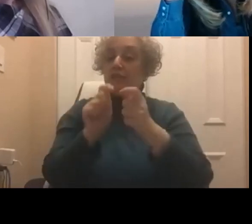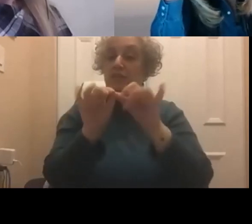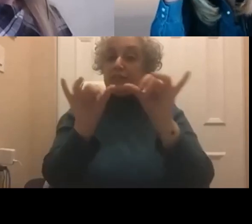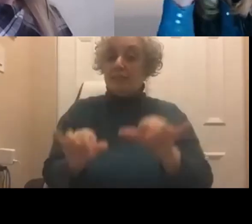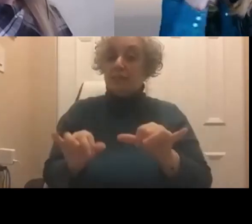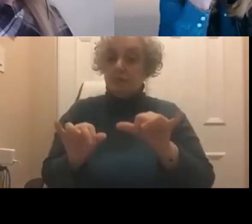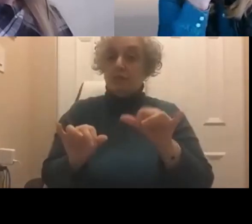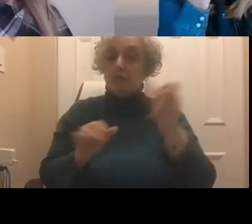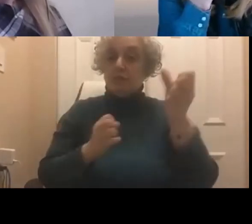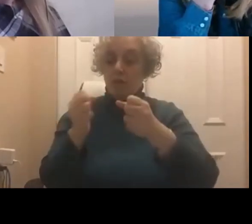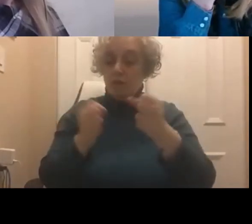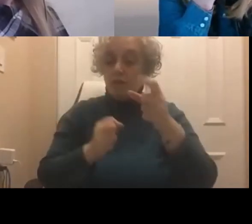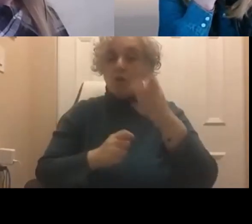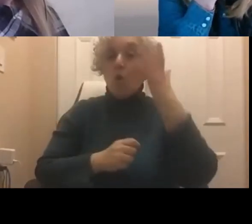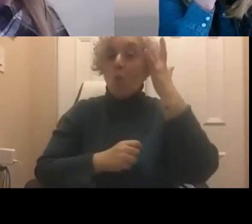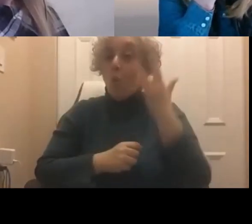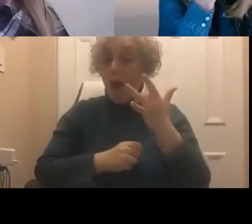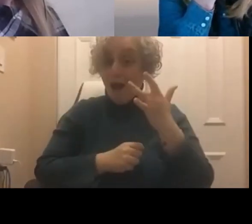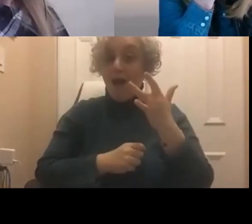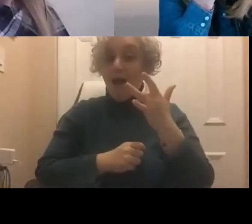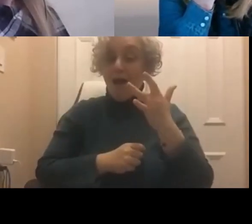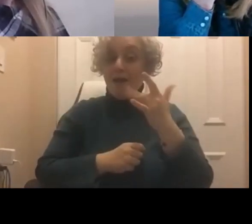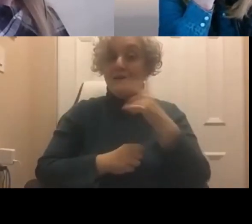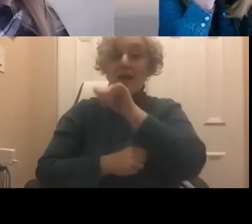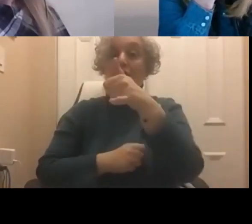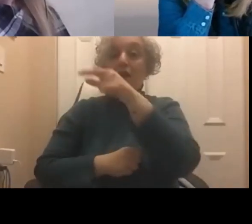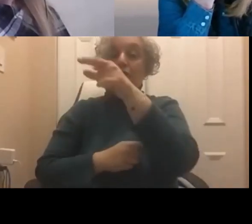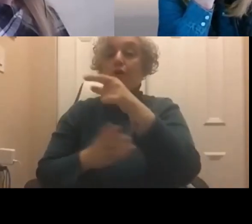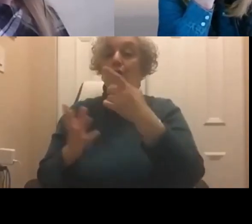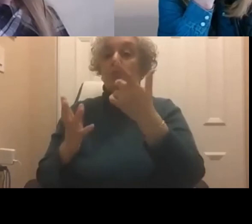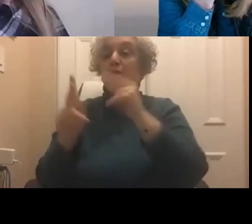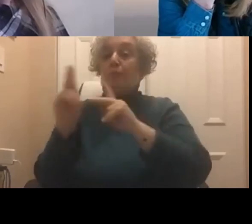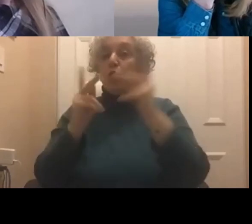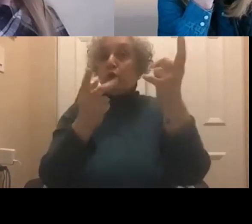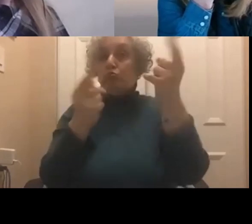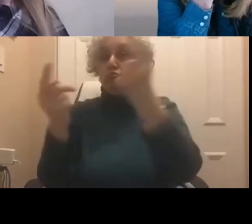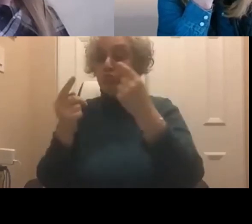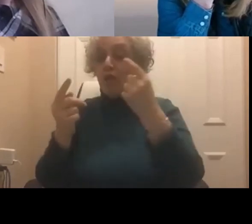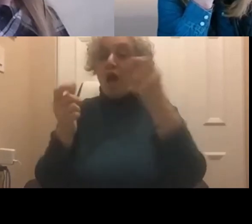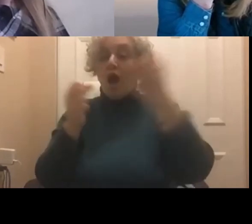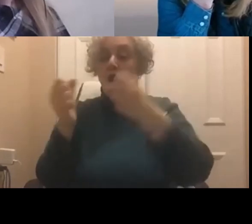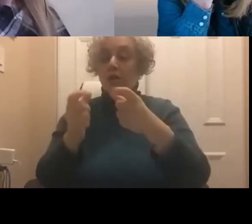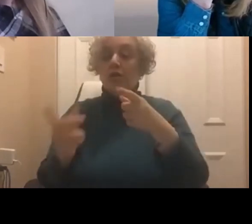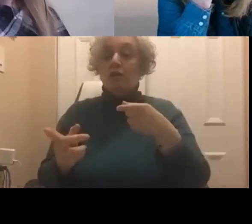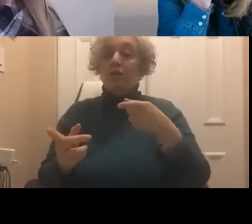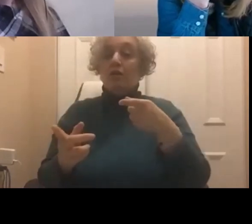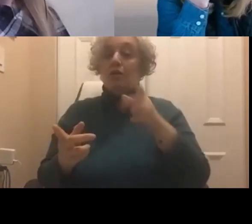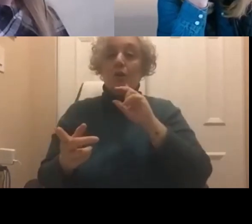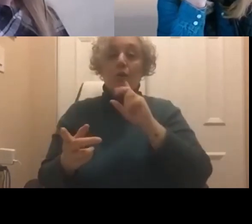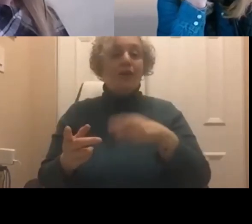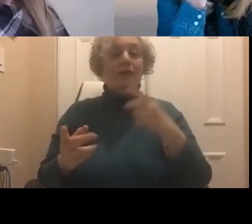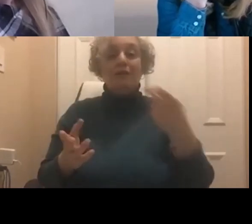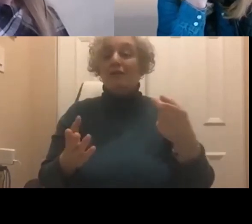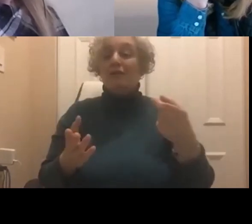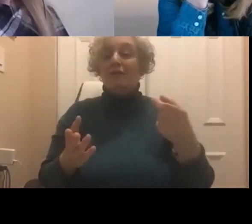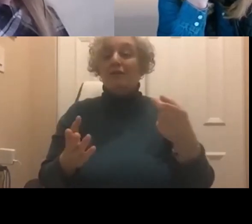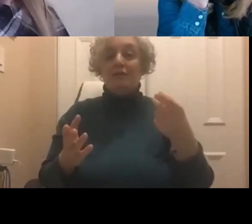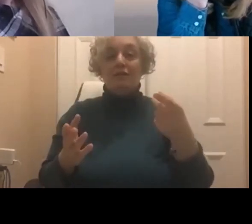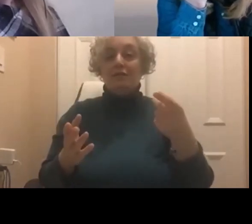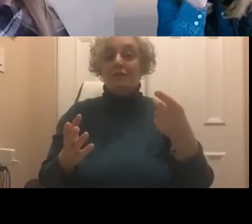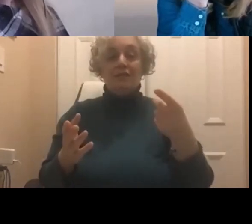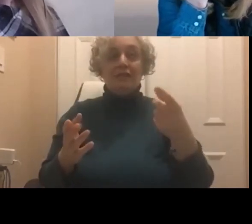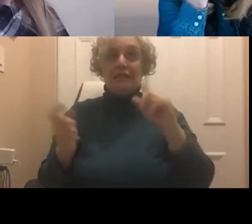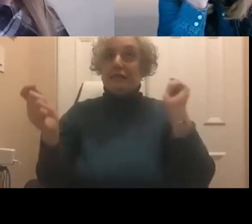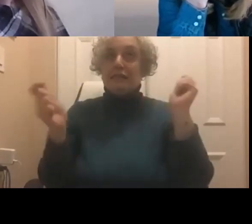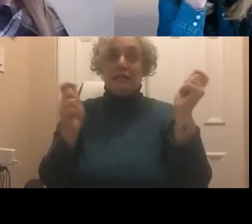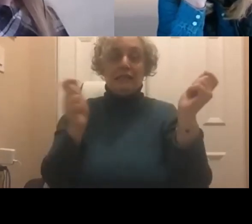they cause other vendors to change their procurement system, and the whole chain ends up changing